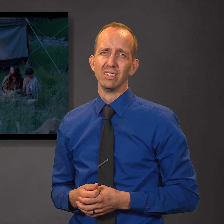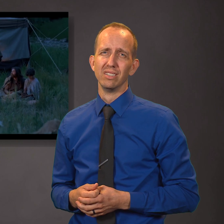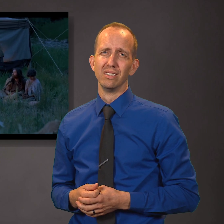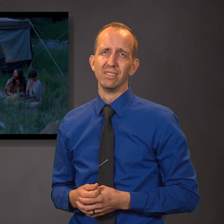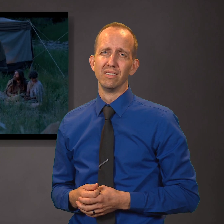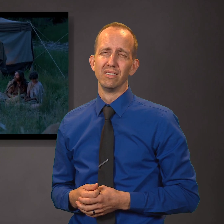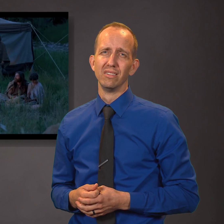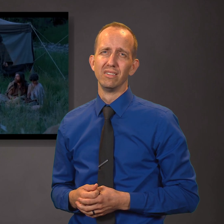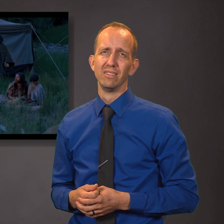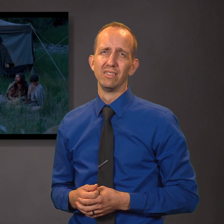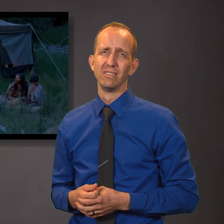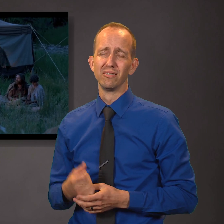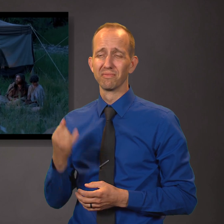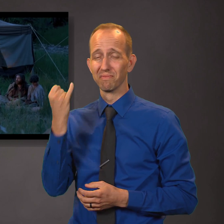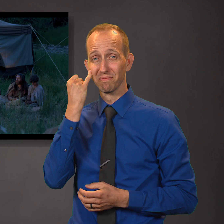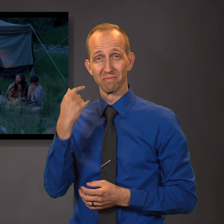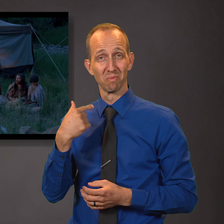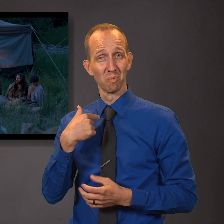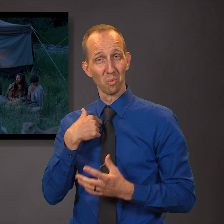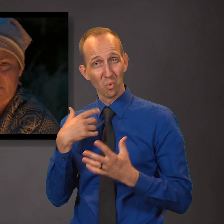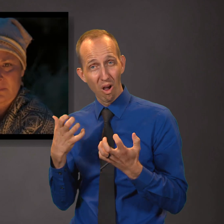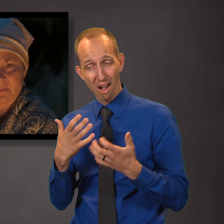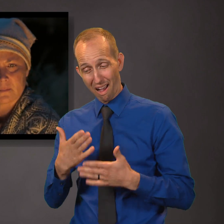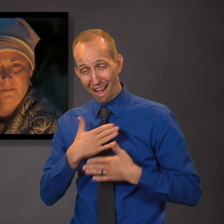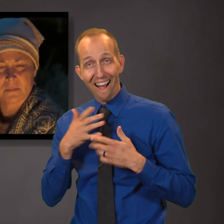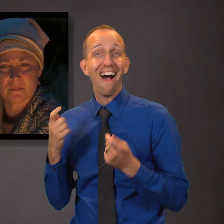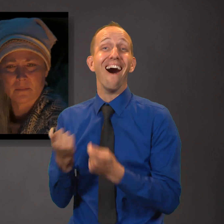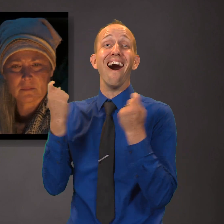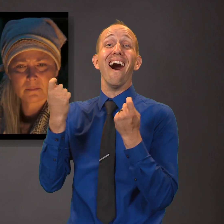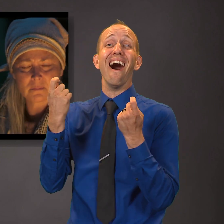And when I desire to rejoice, my heart groaneth because of my sins.